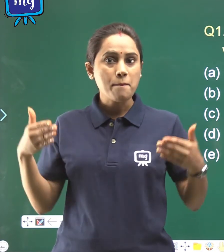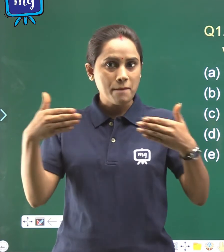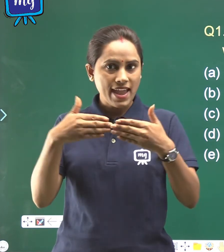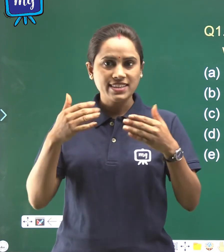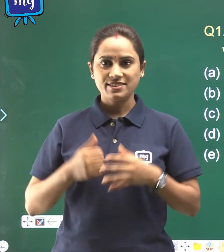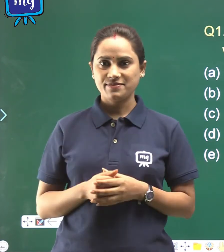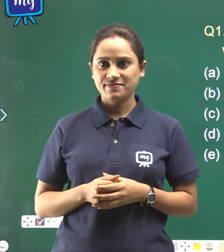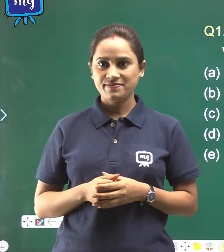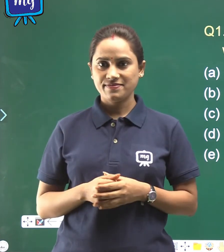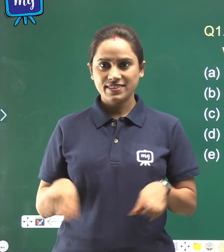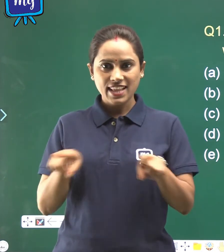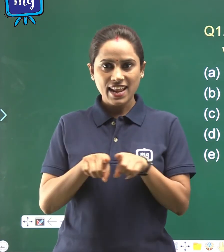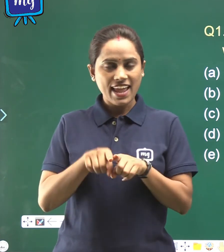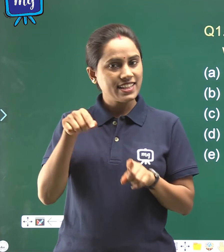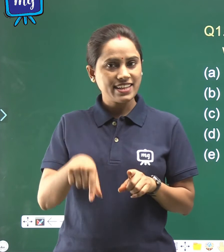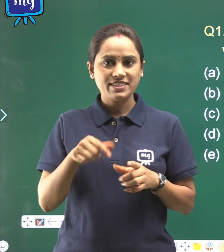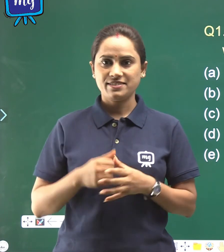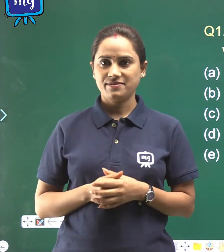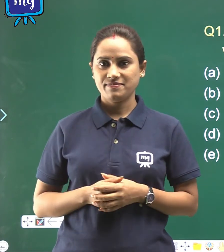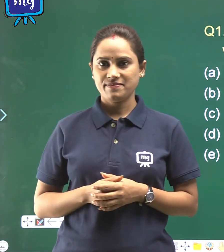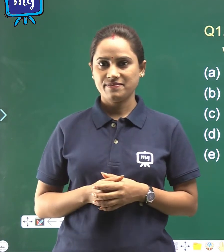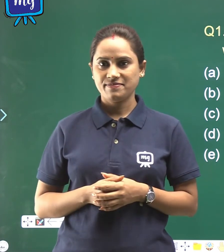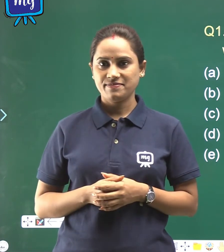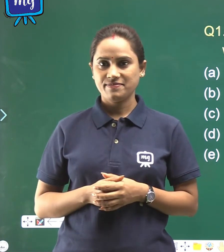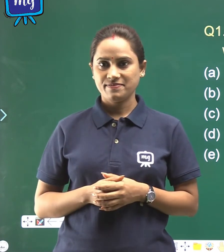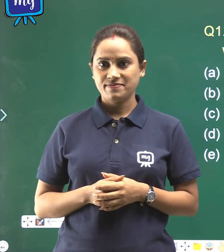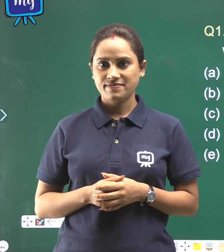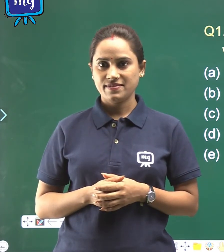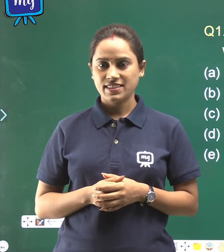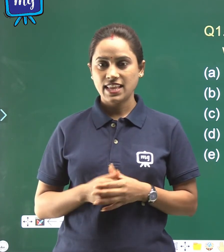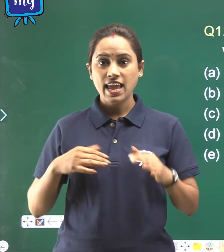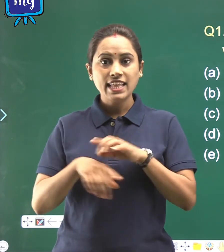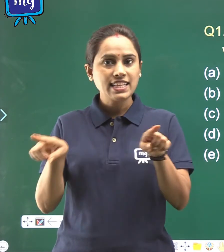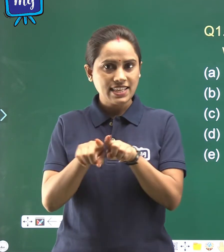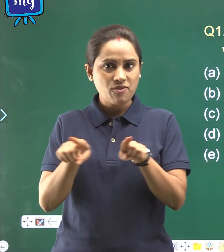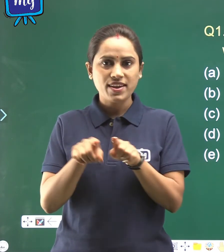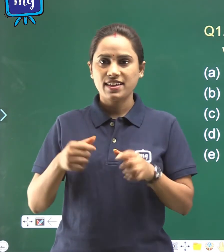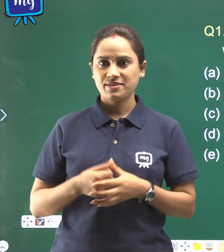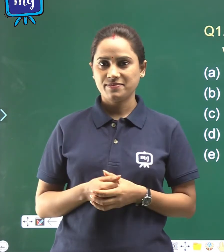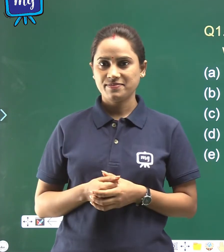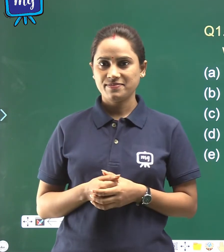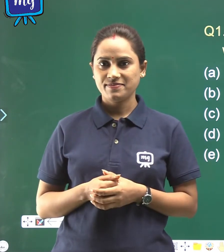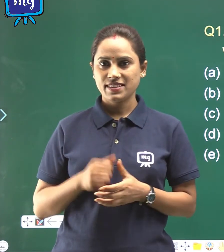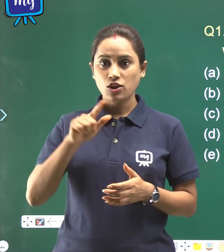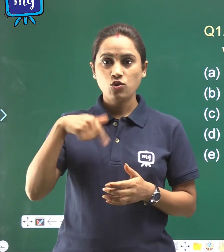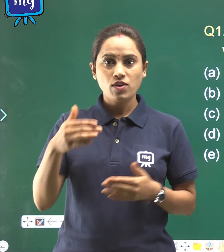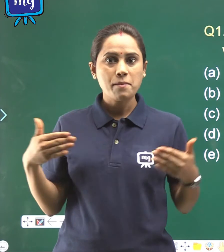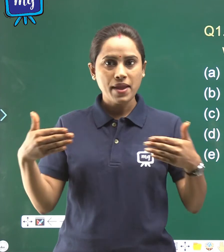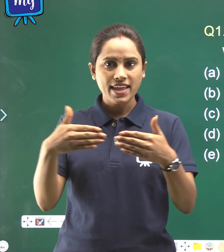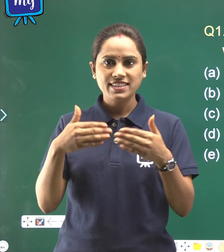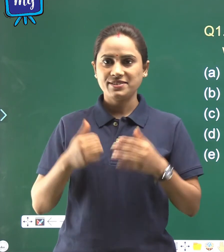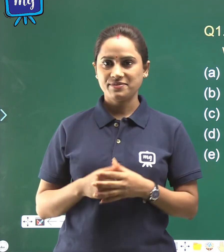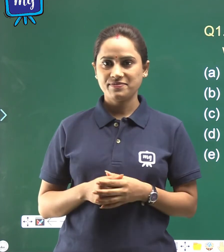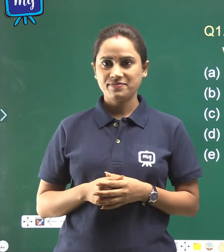like this. In the same way, you will match